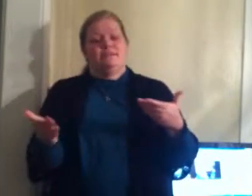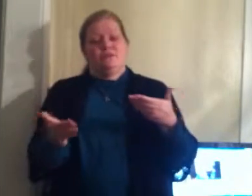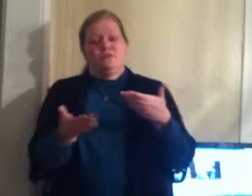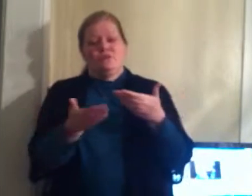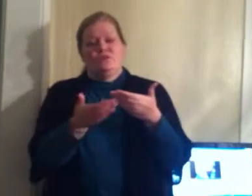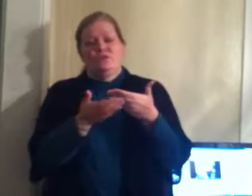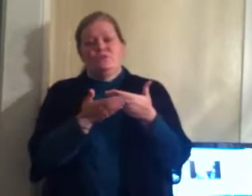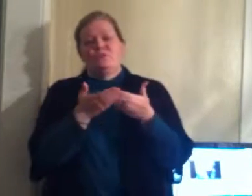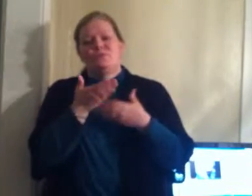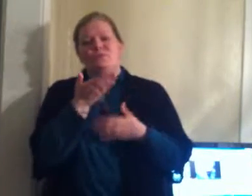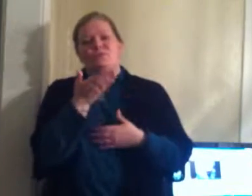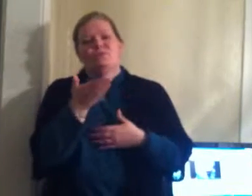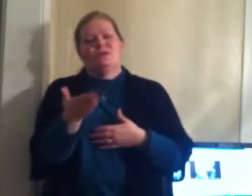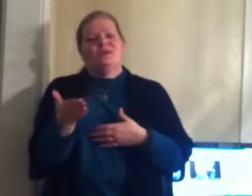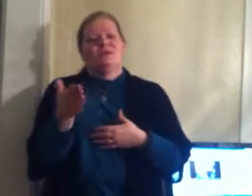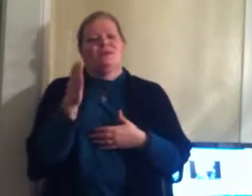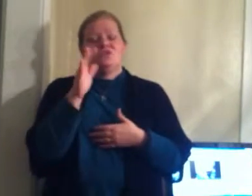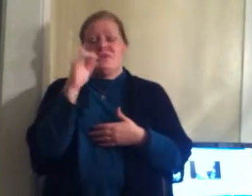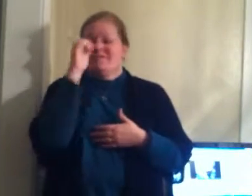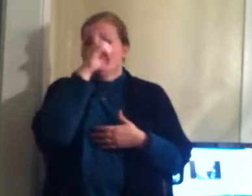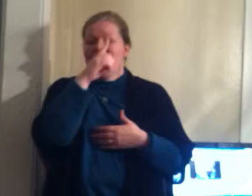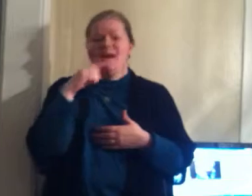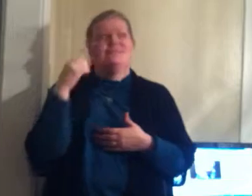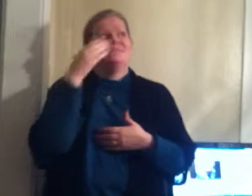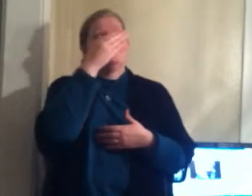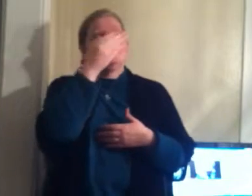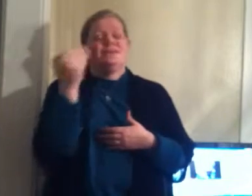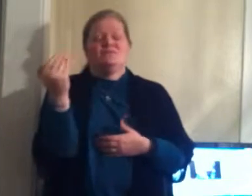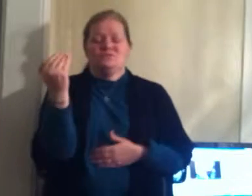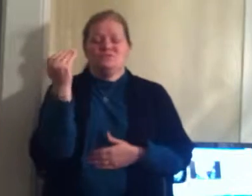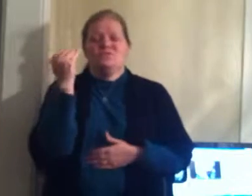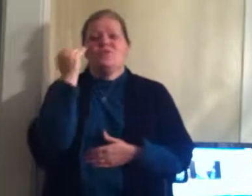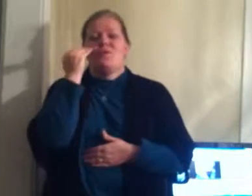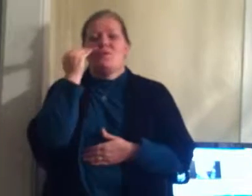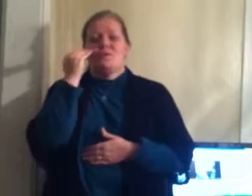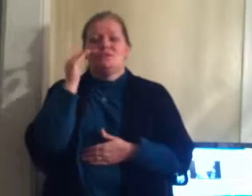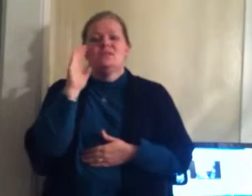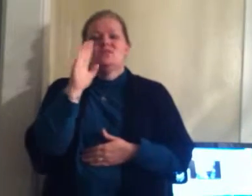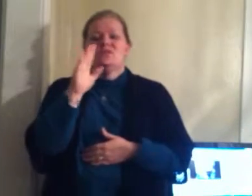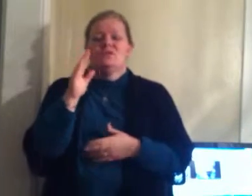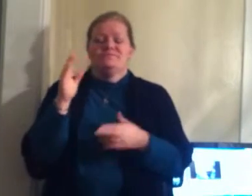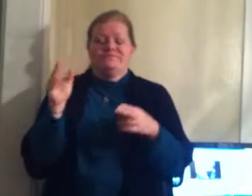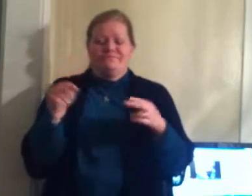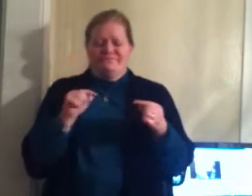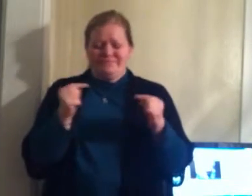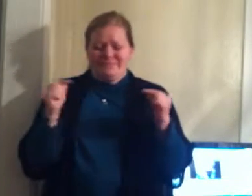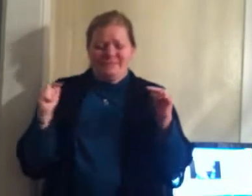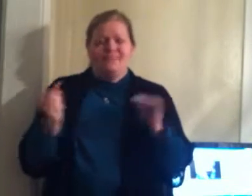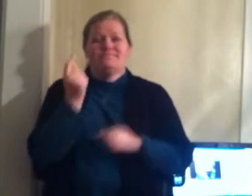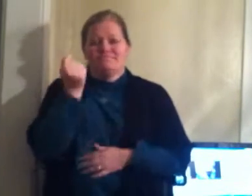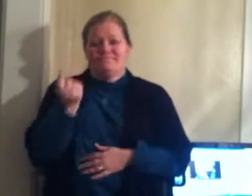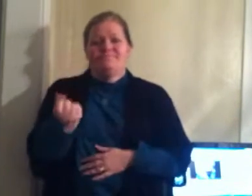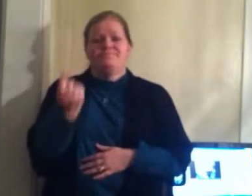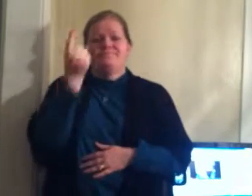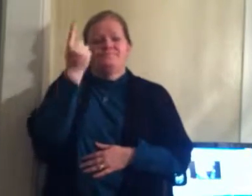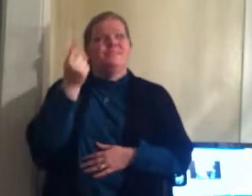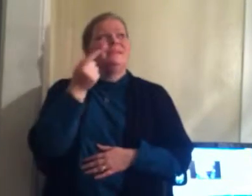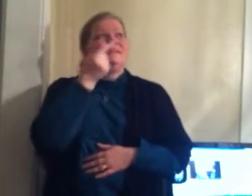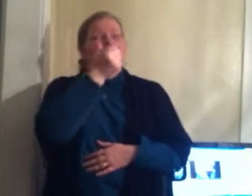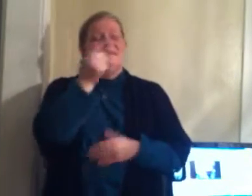you He knows your face, he knows your pain He